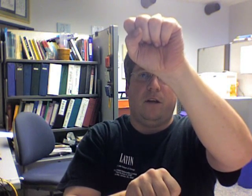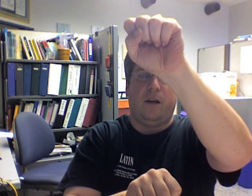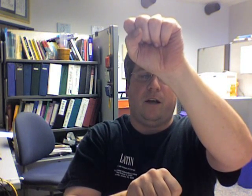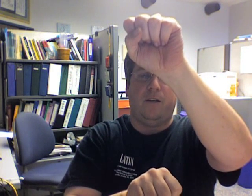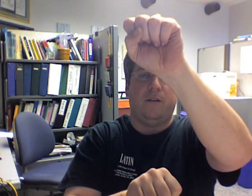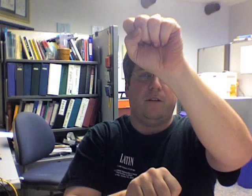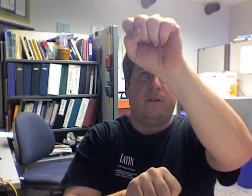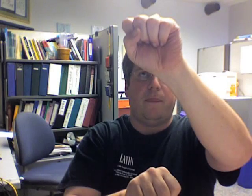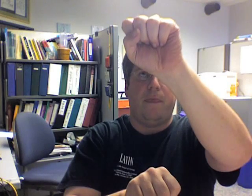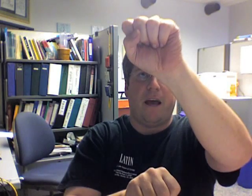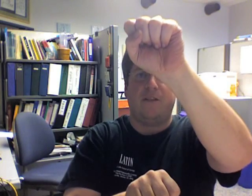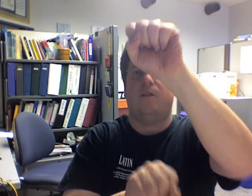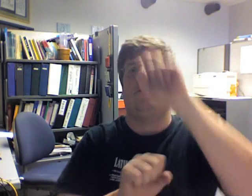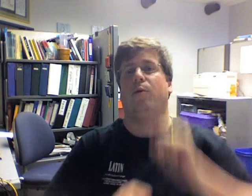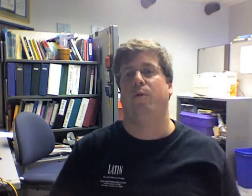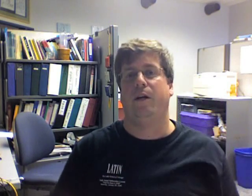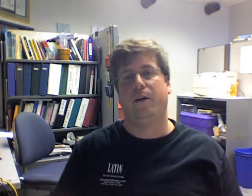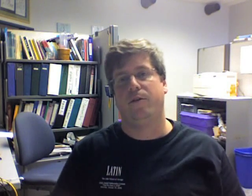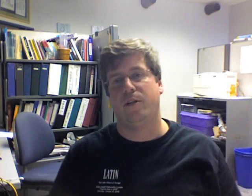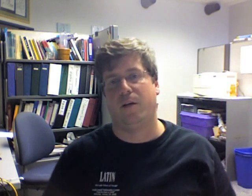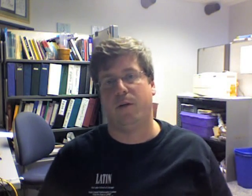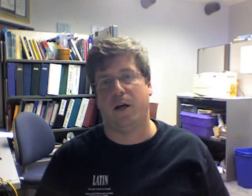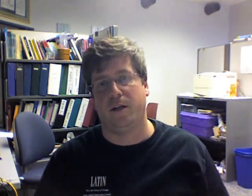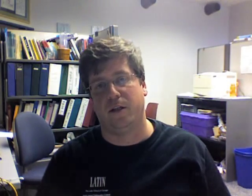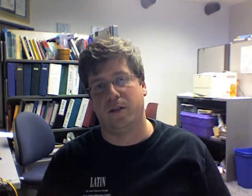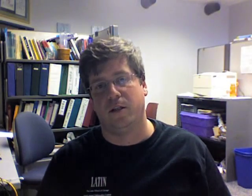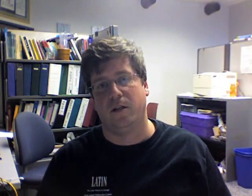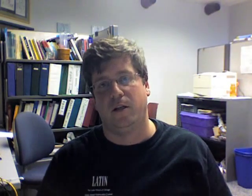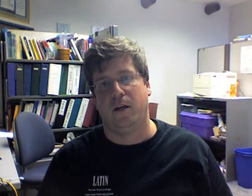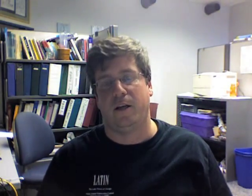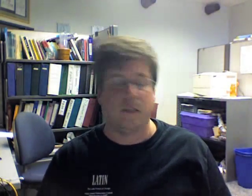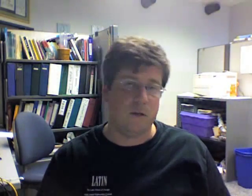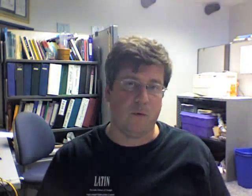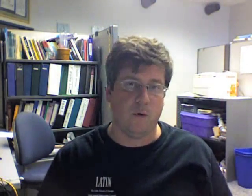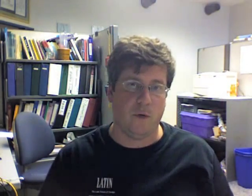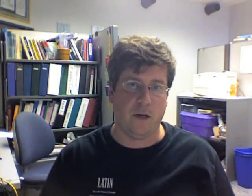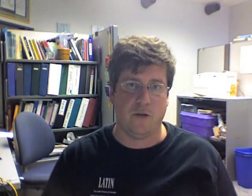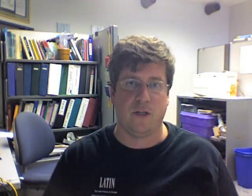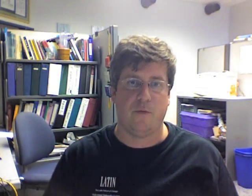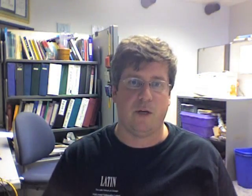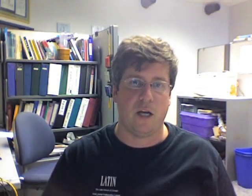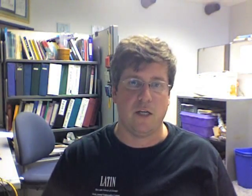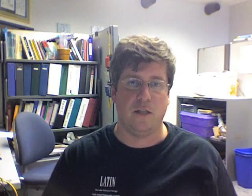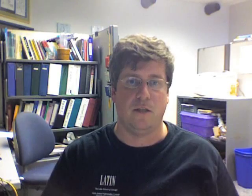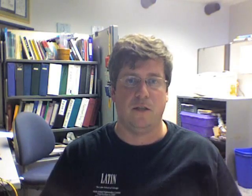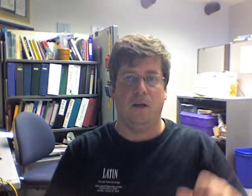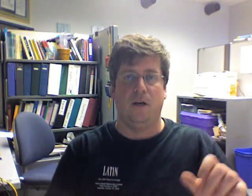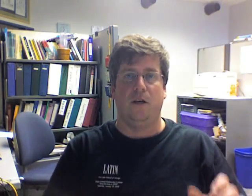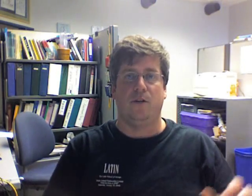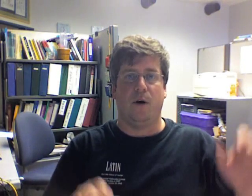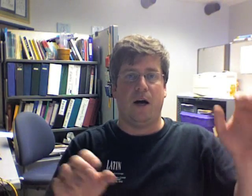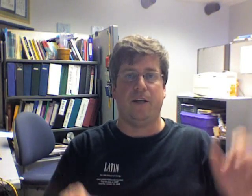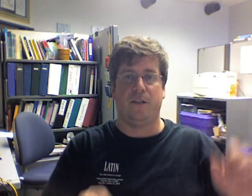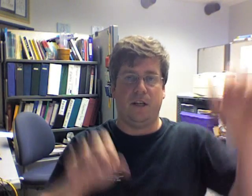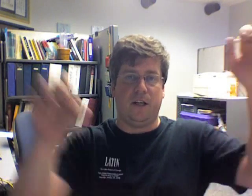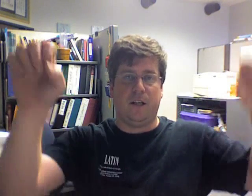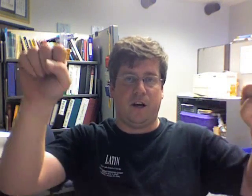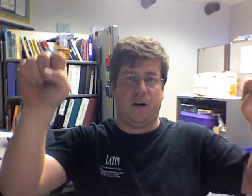And that's an important way to understand what i does. And that's an important way to understand what i is. So i is sitting there